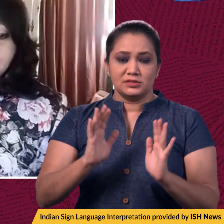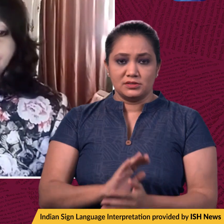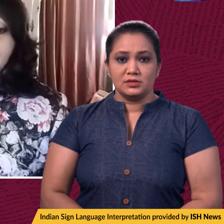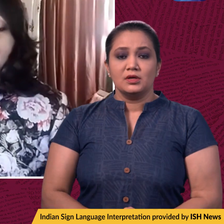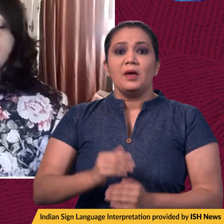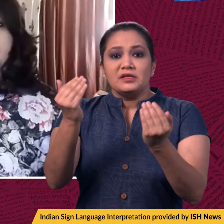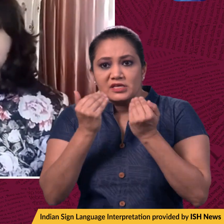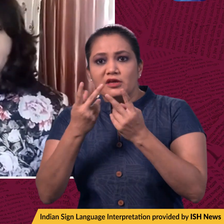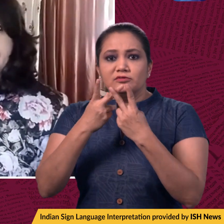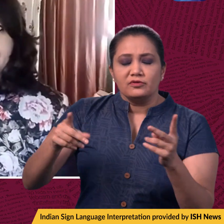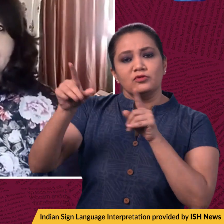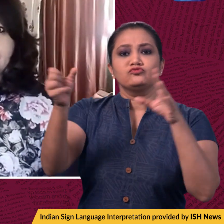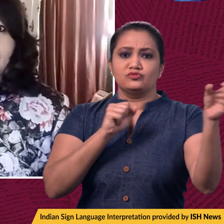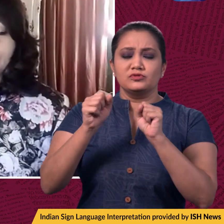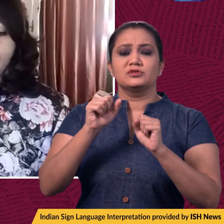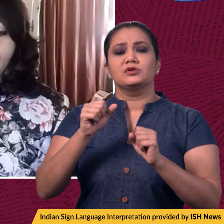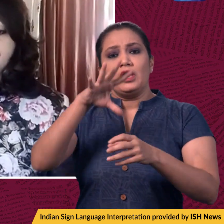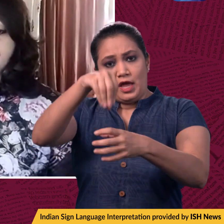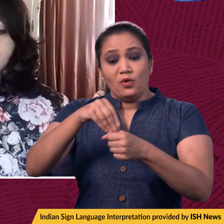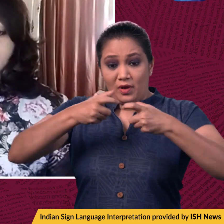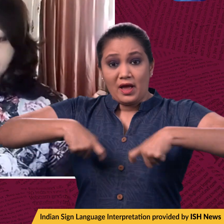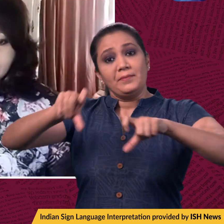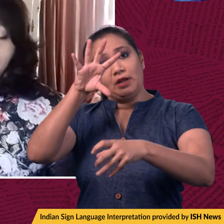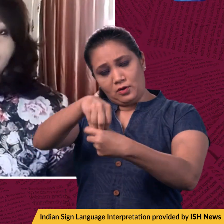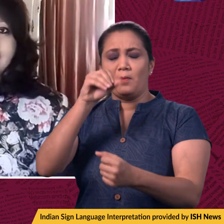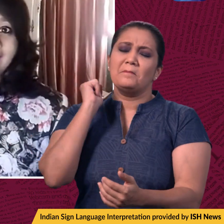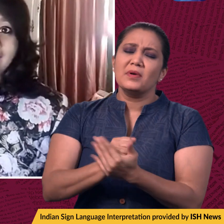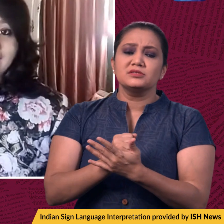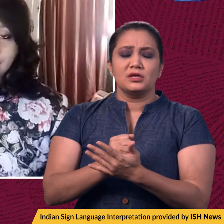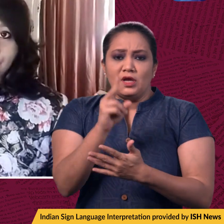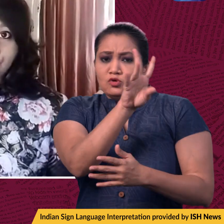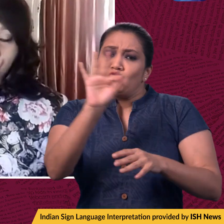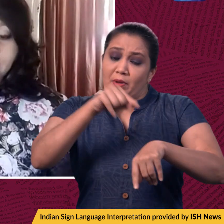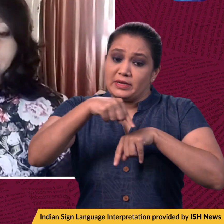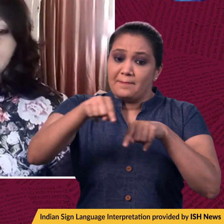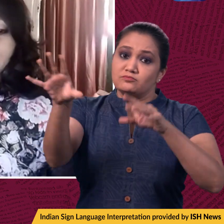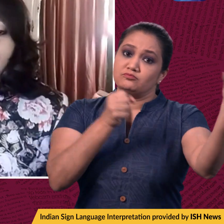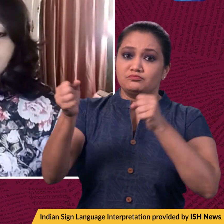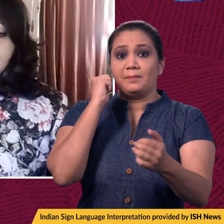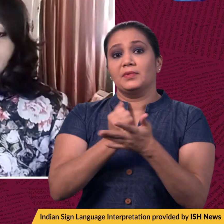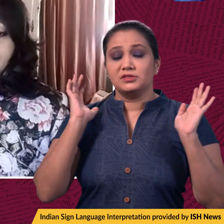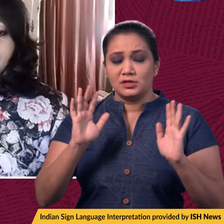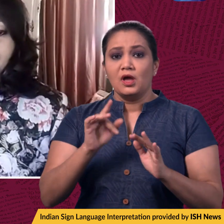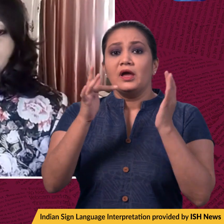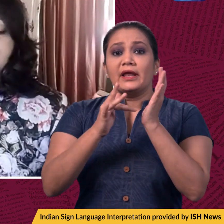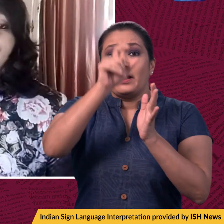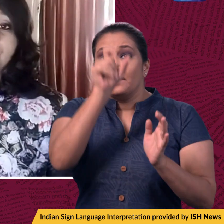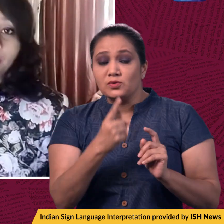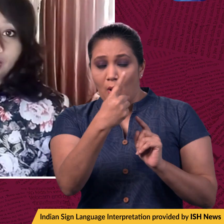safety, shall be appointed as part of the committee within the next two weeks. One technical member must be from Tamil